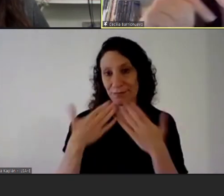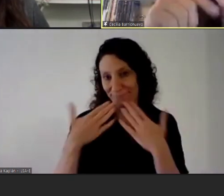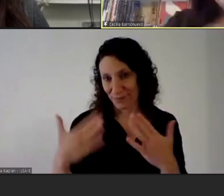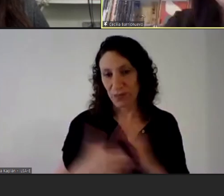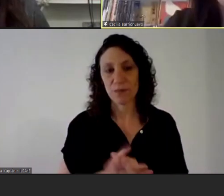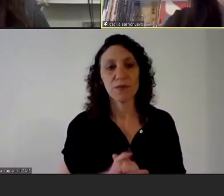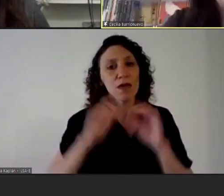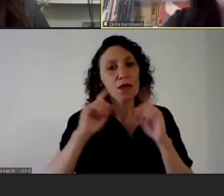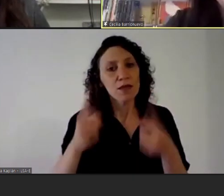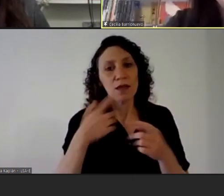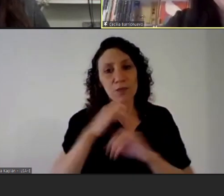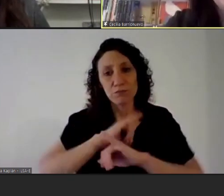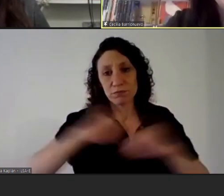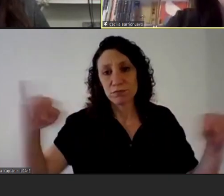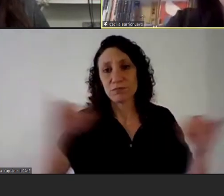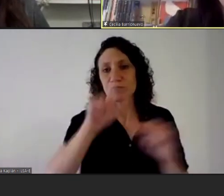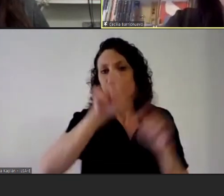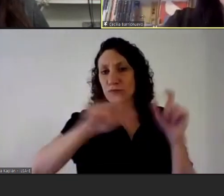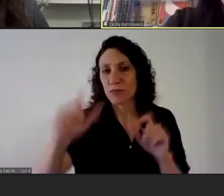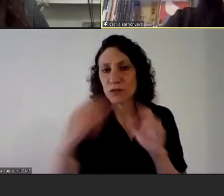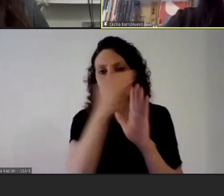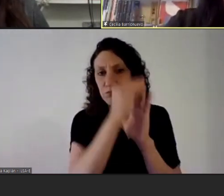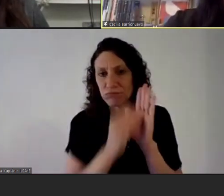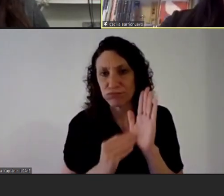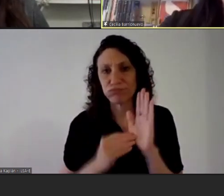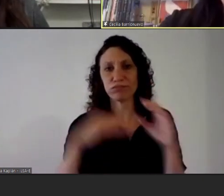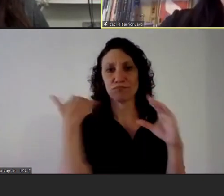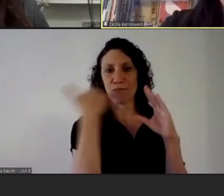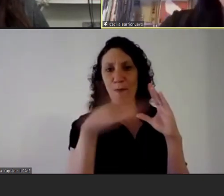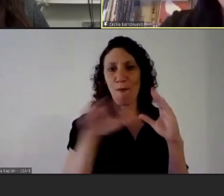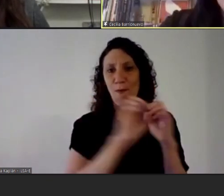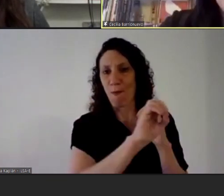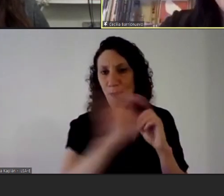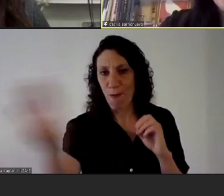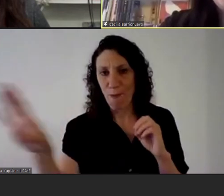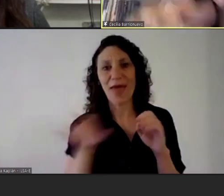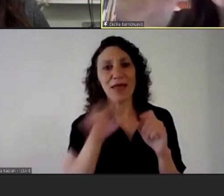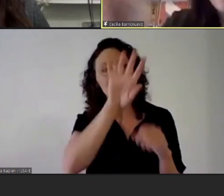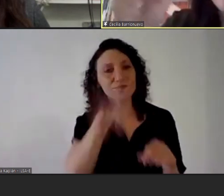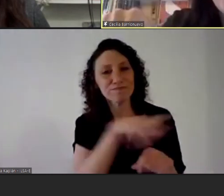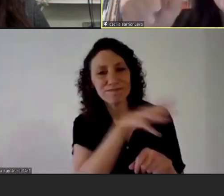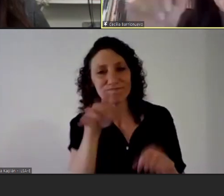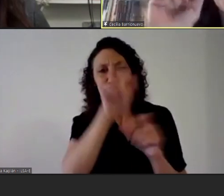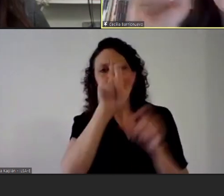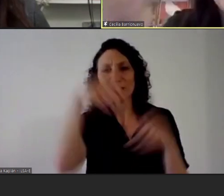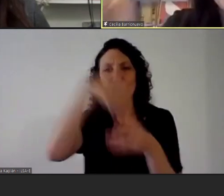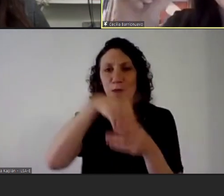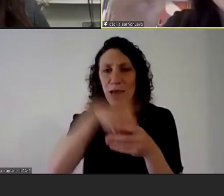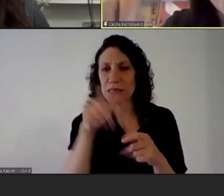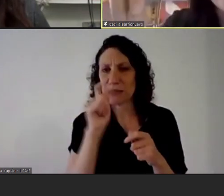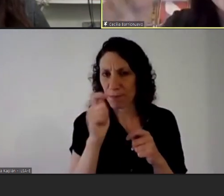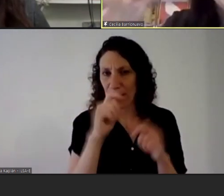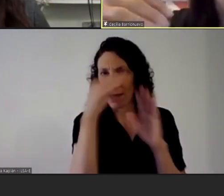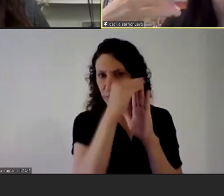say that we're going to send via email the agenda of participants so that you can